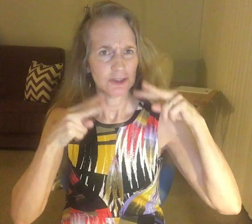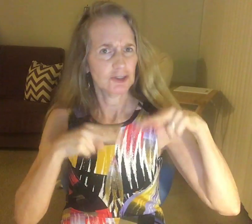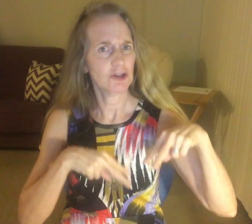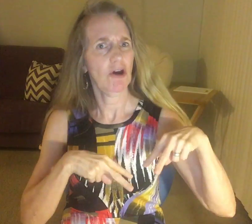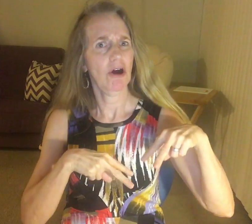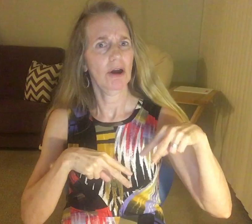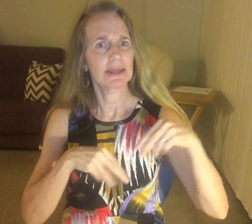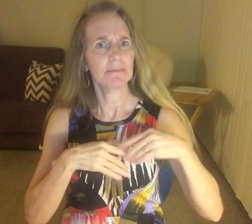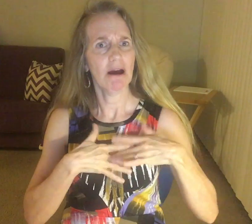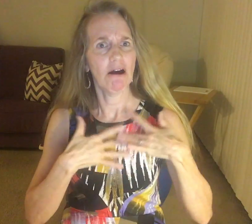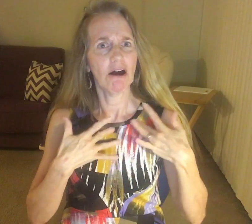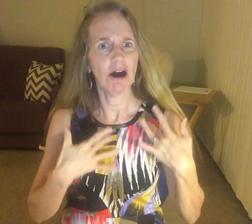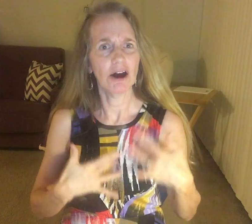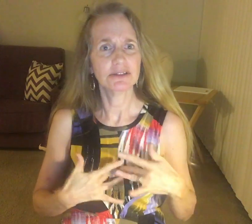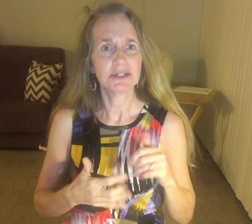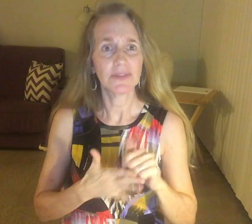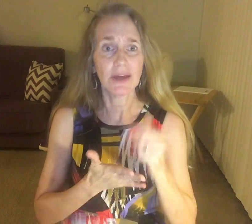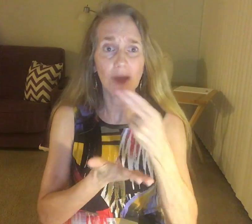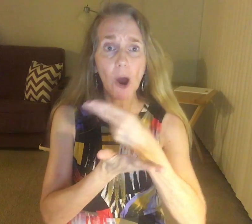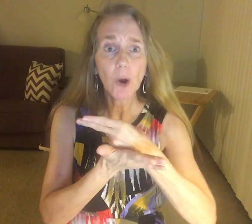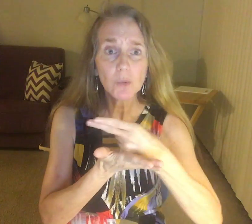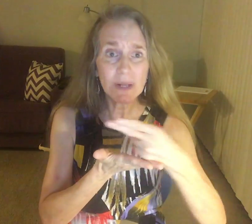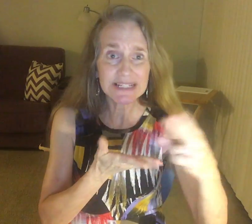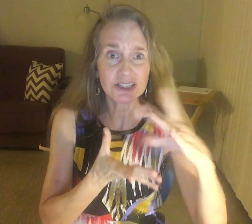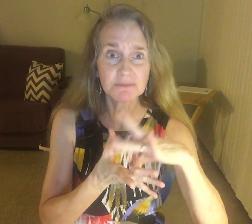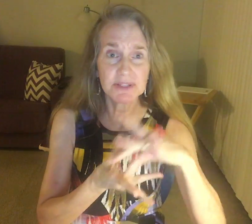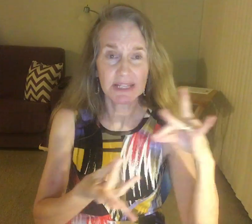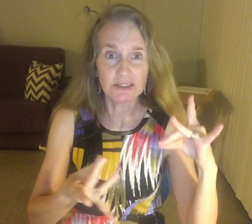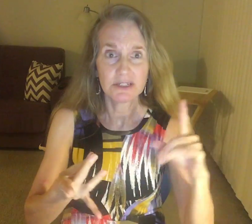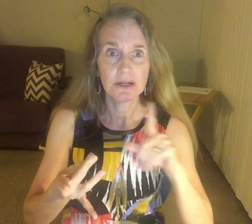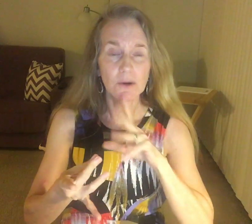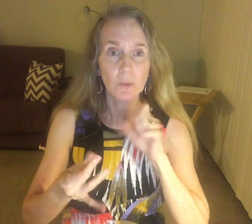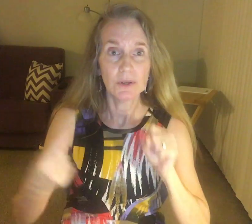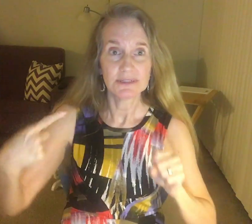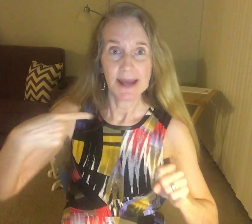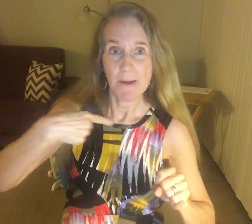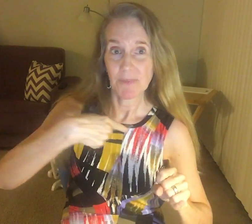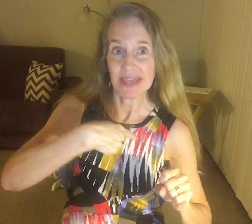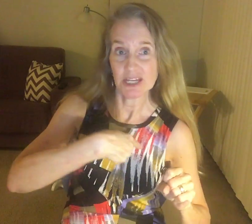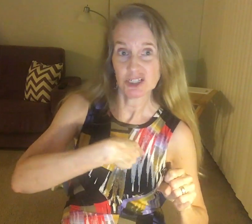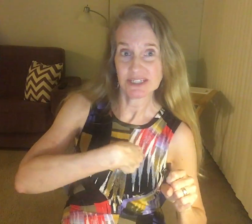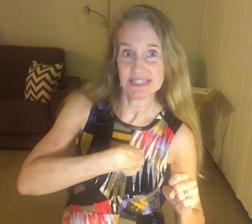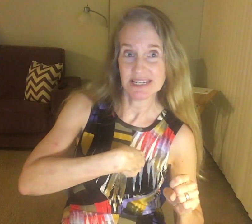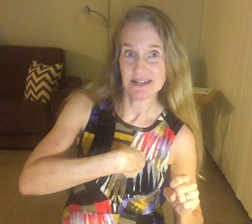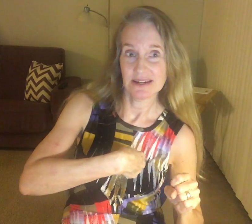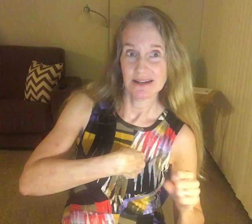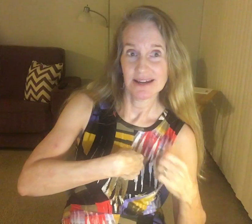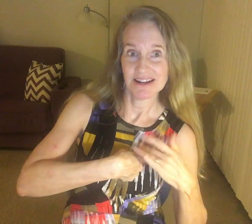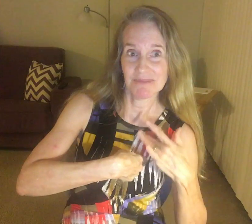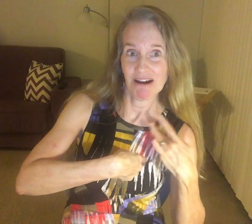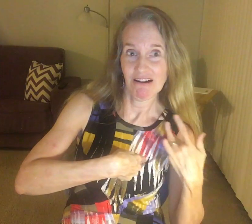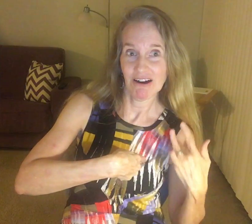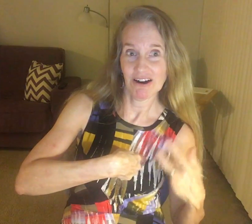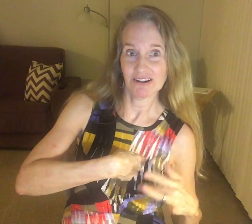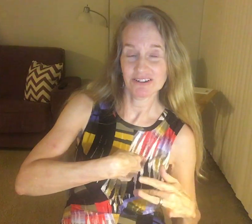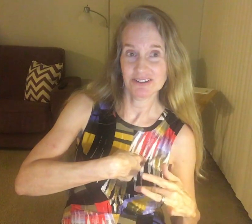saw in my heart that the oldest spirit was piercing in my heart.